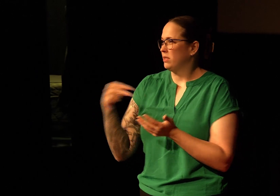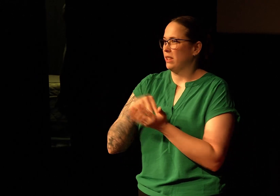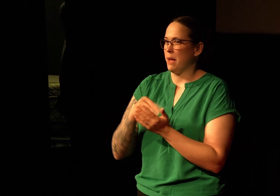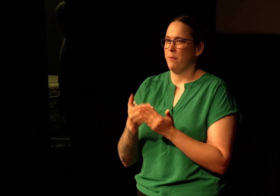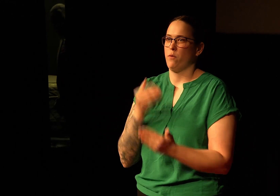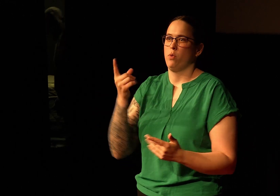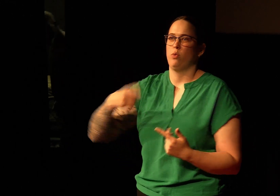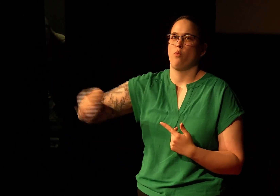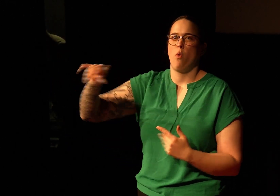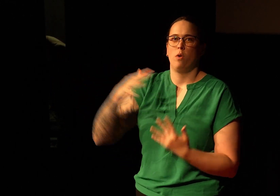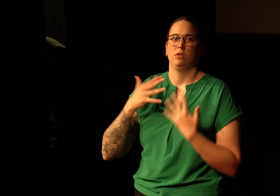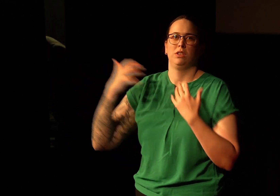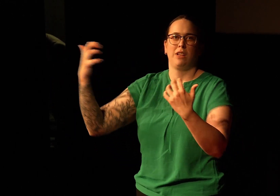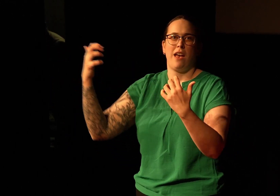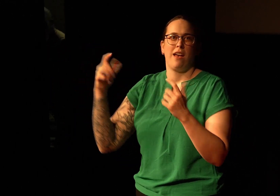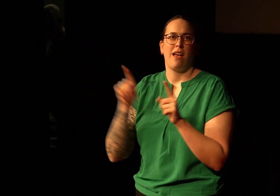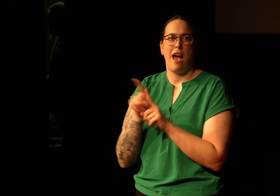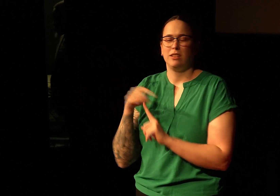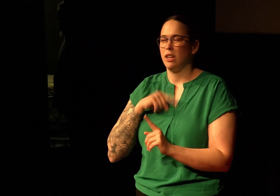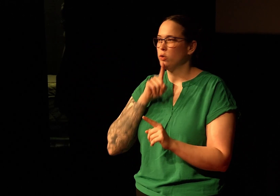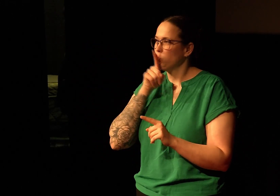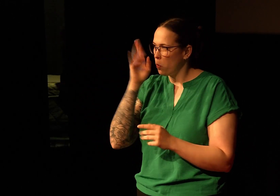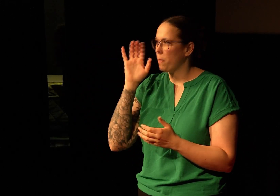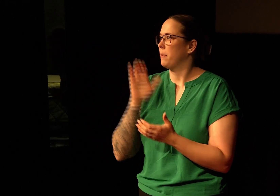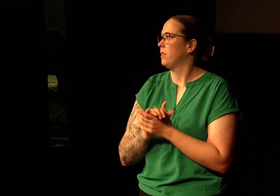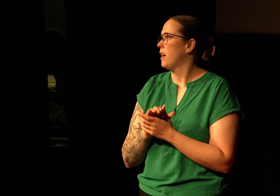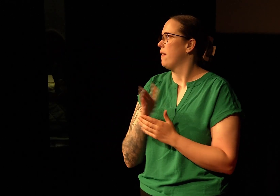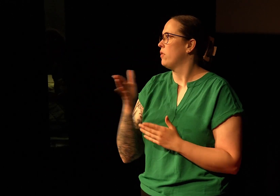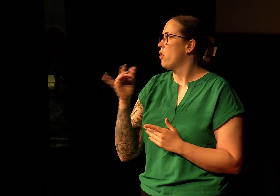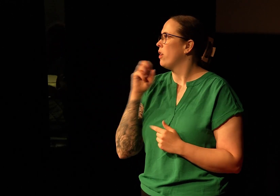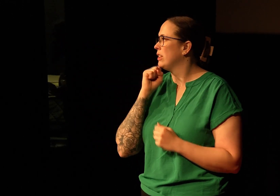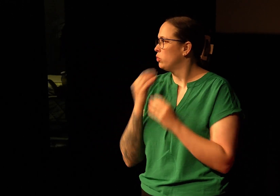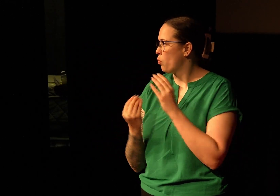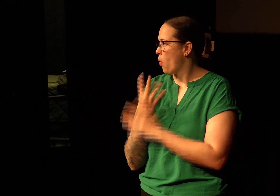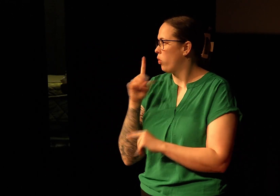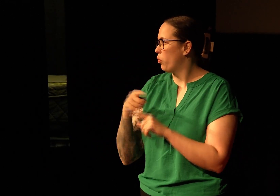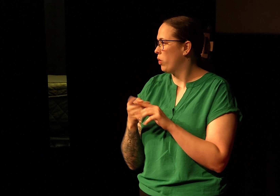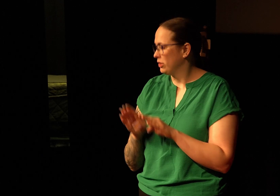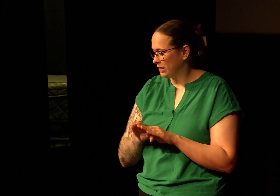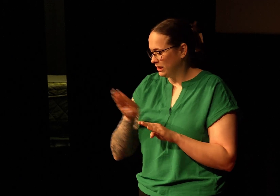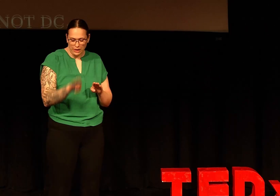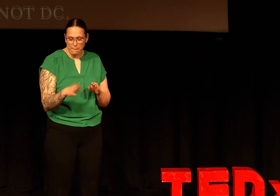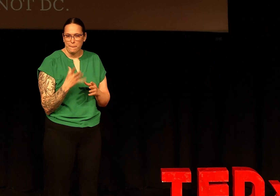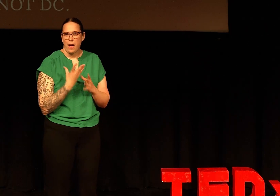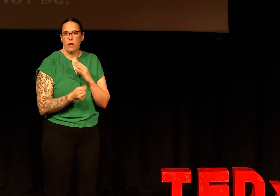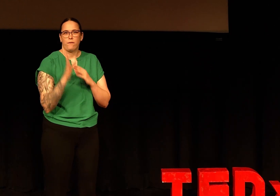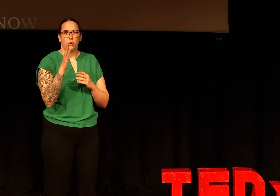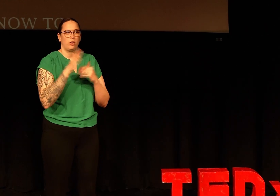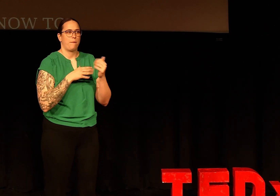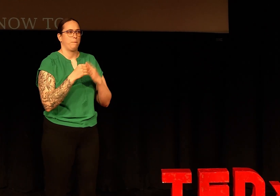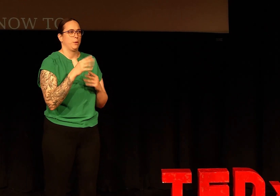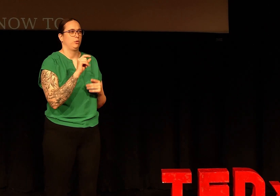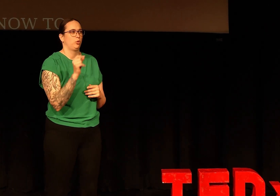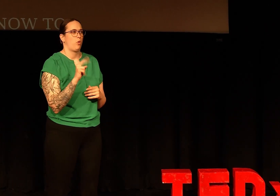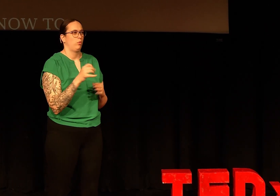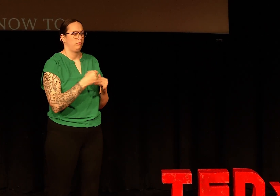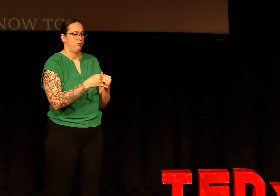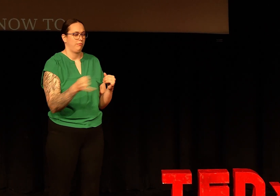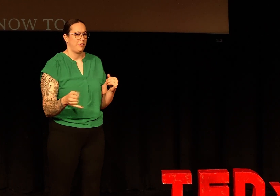I'm taking this opportunity right now to talk to you in the audience because I strongly believe that growth happens when you step out of your comfort zone.